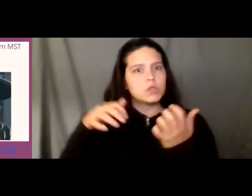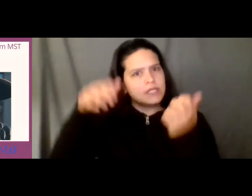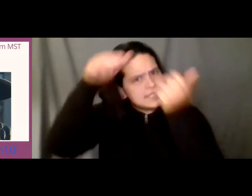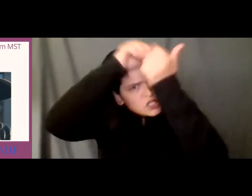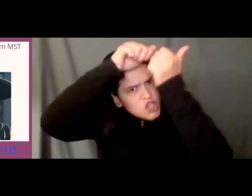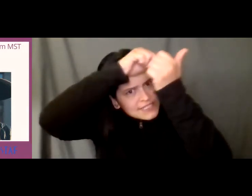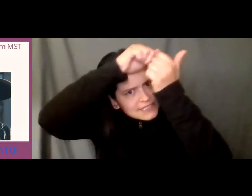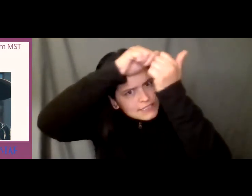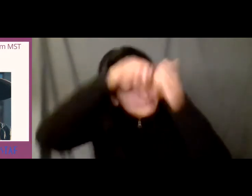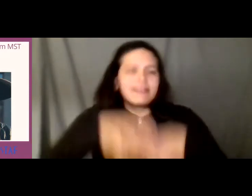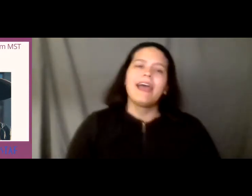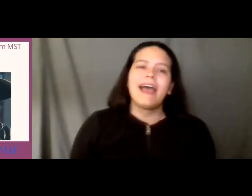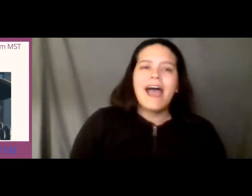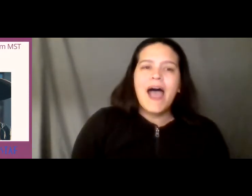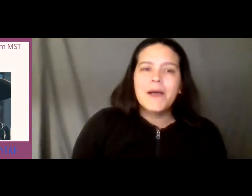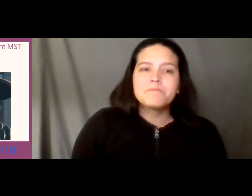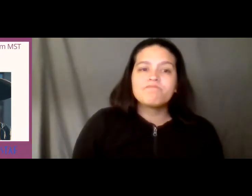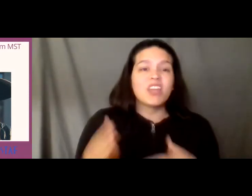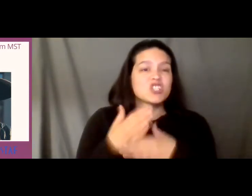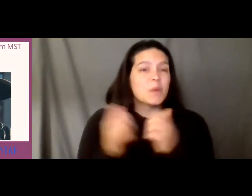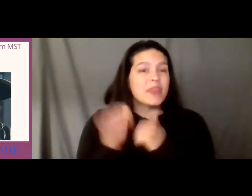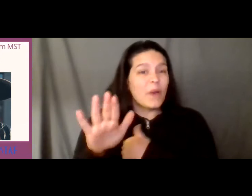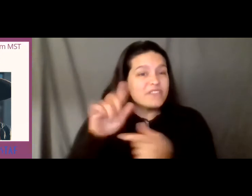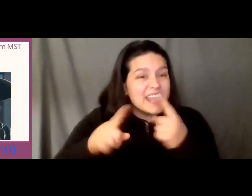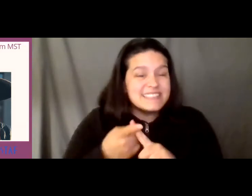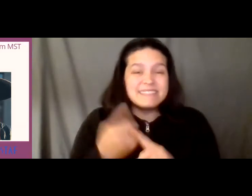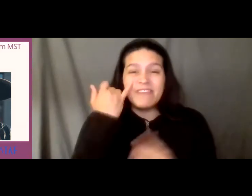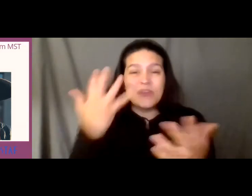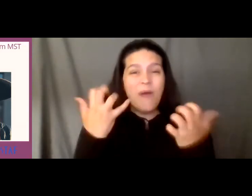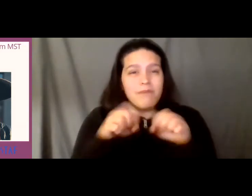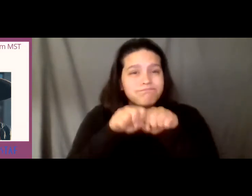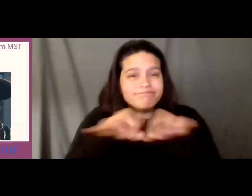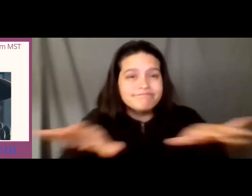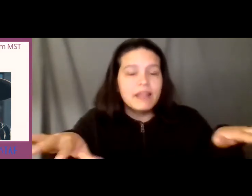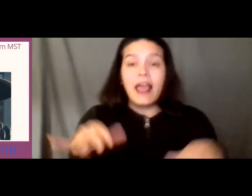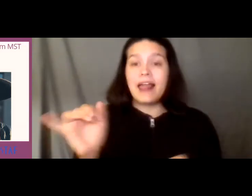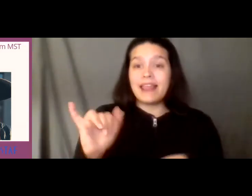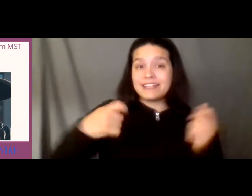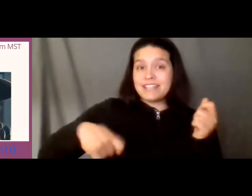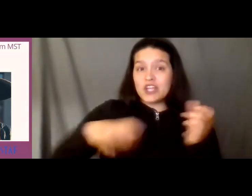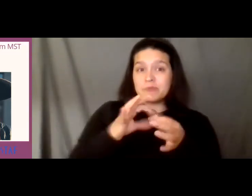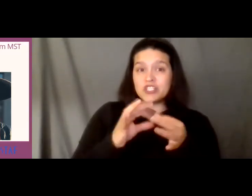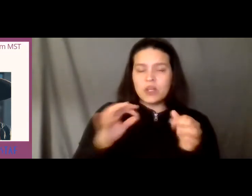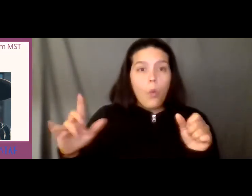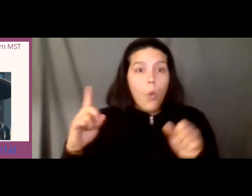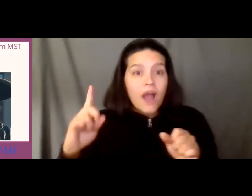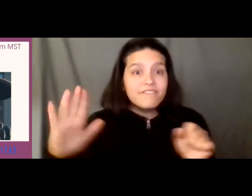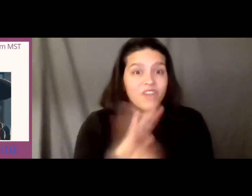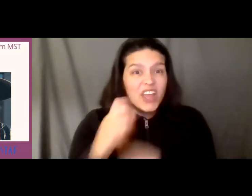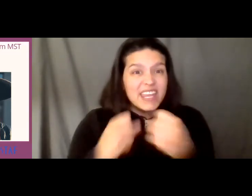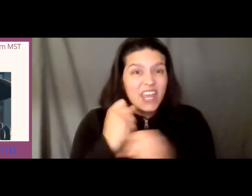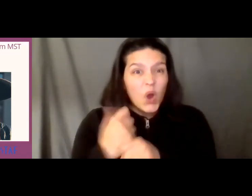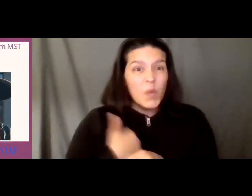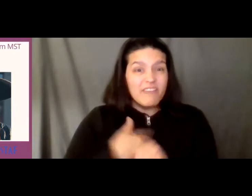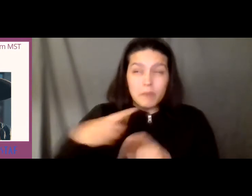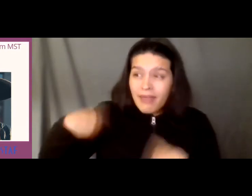your friends as tash said we are in uh one full year one cycle around the sun we've been beaming out